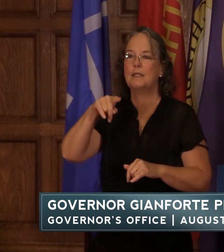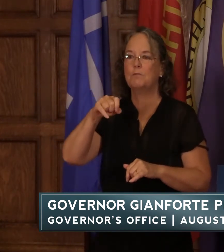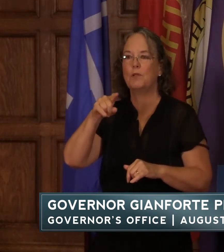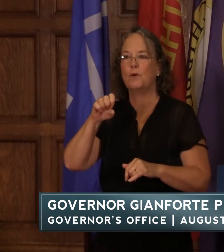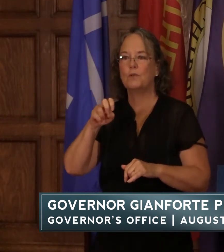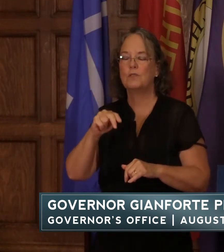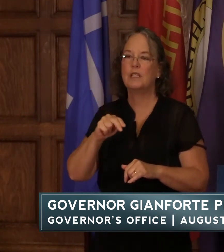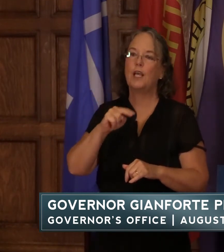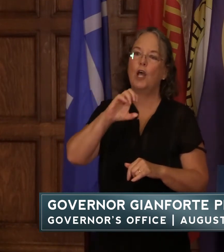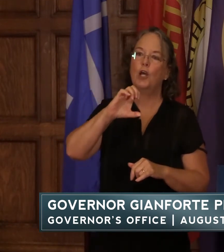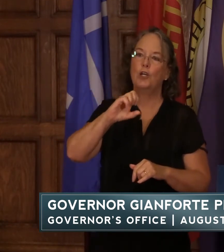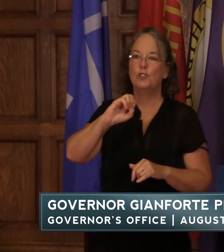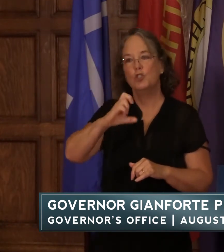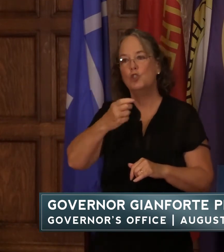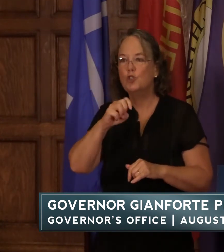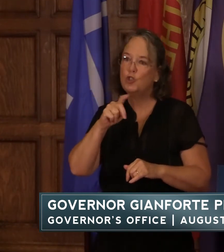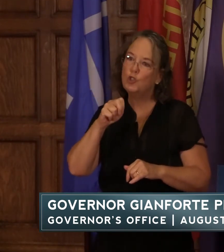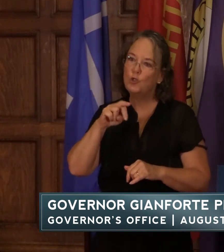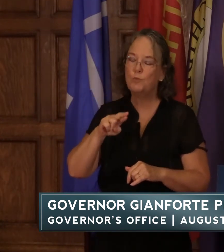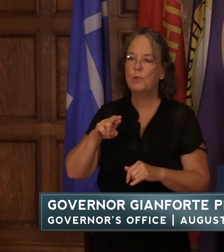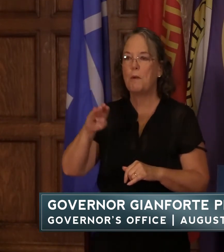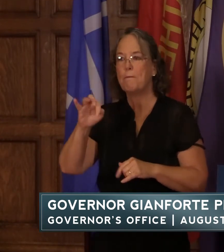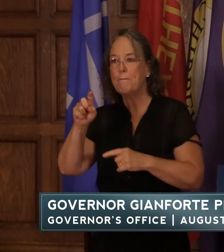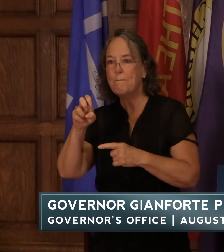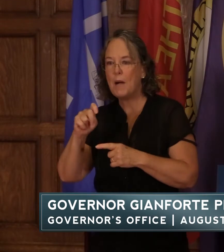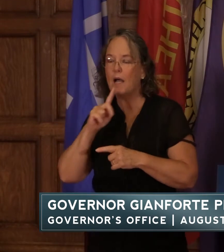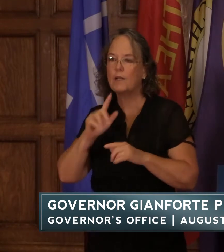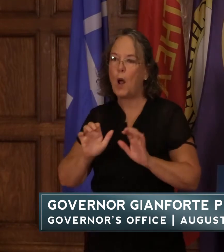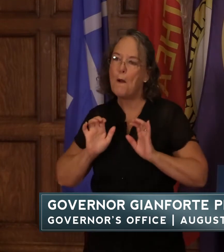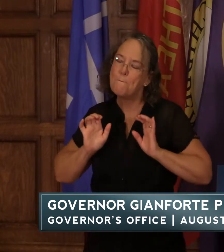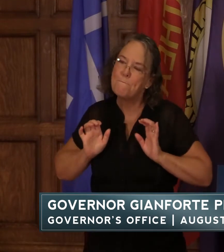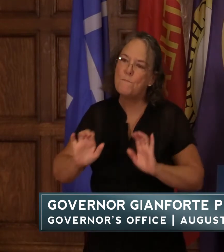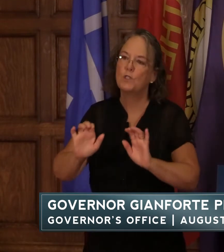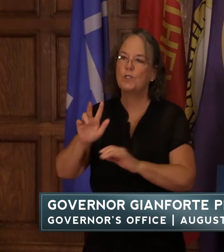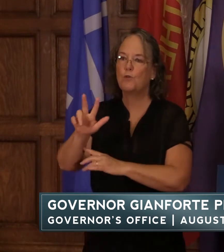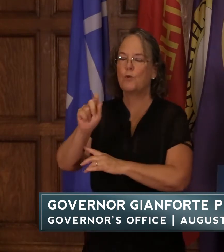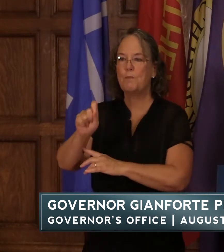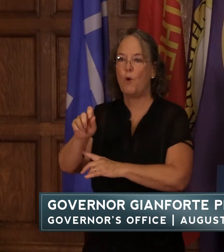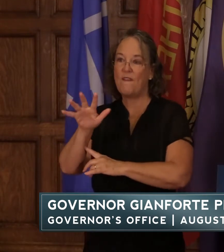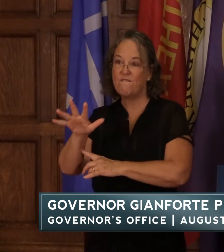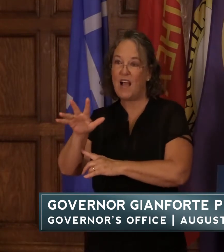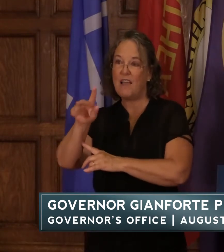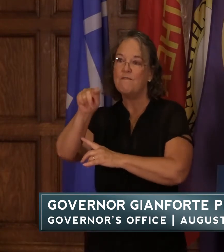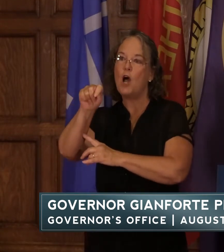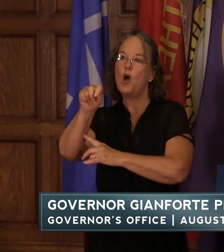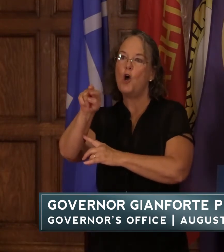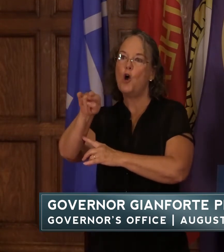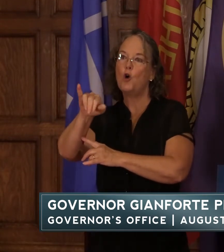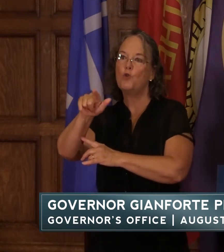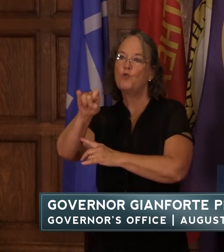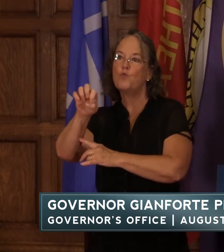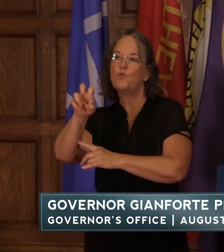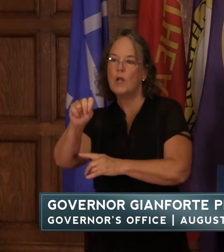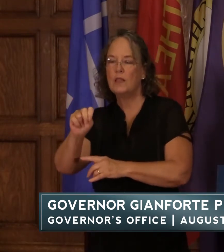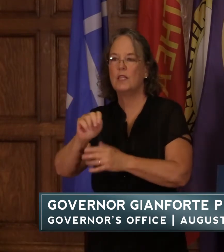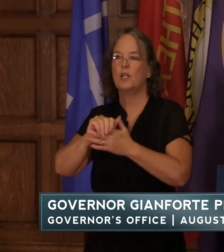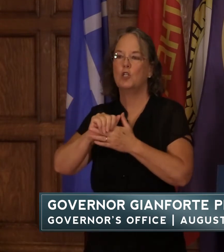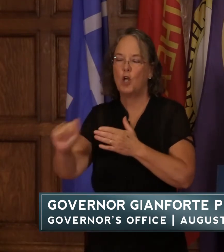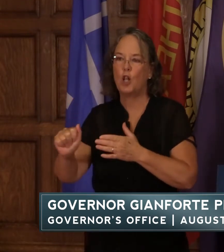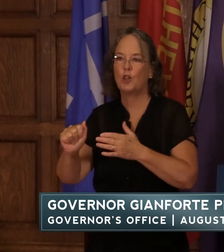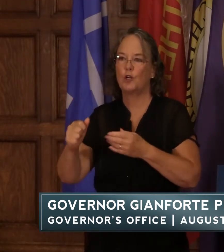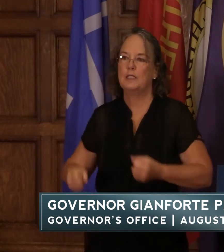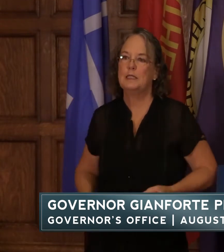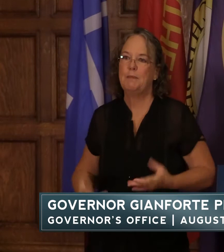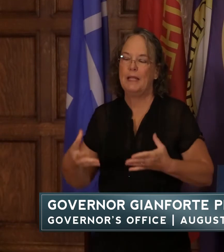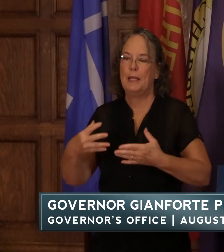are now pushing an alarming 3.5 trillion dollar spending package it will make inflation